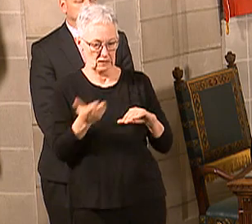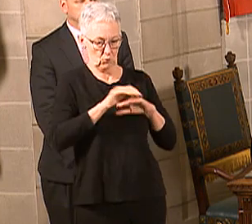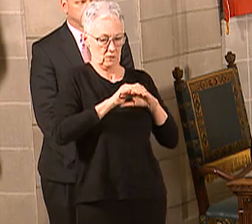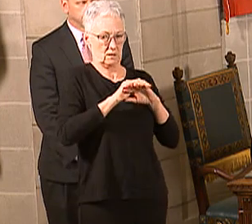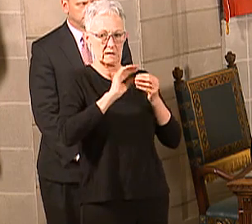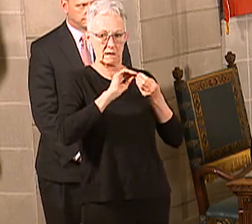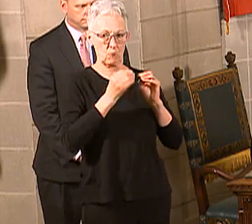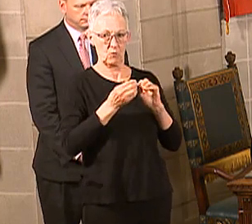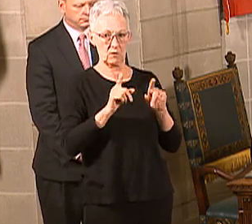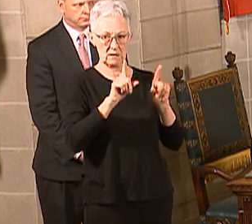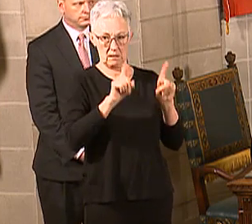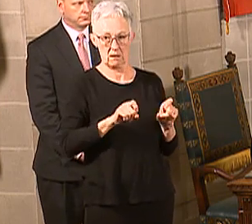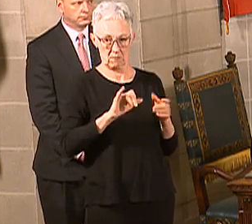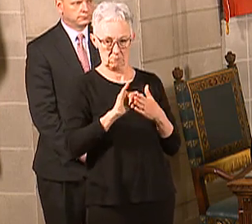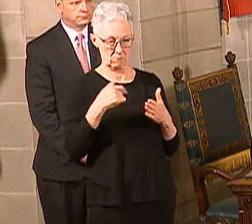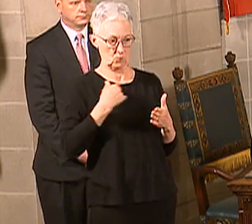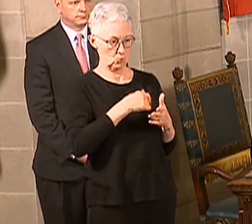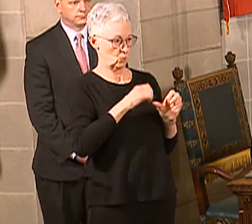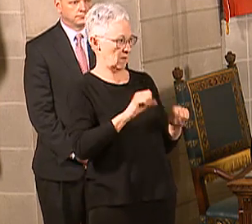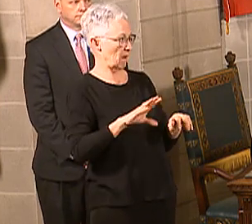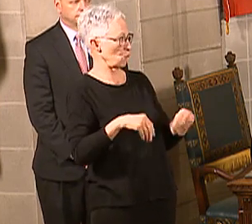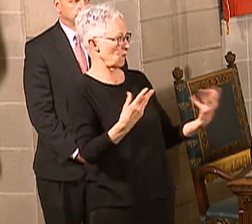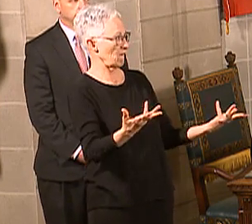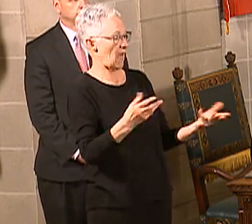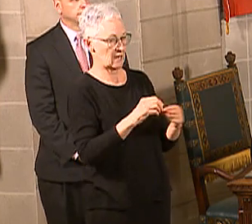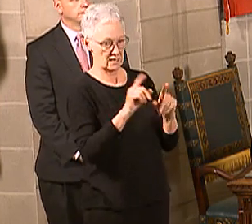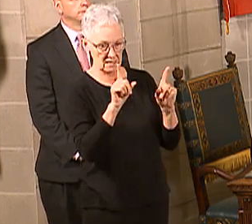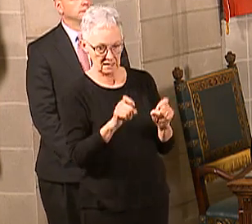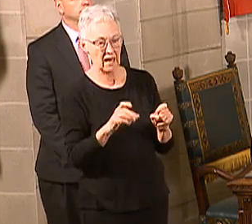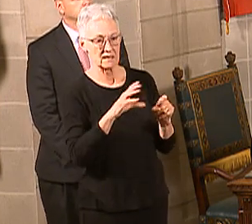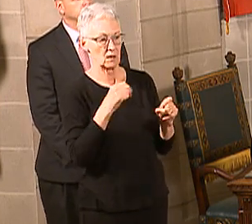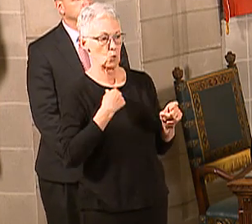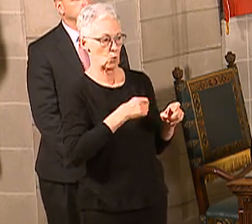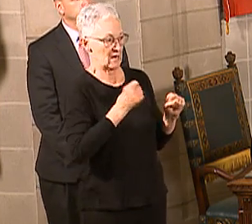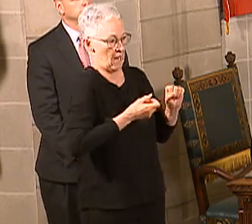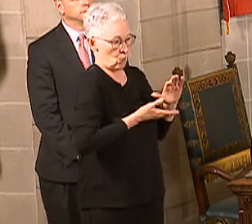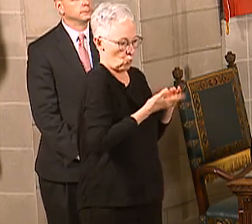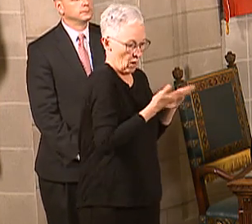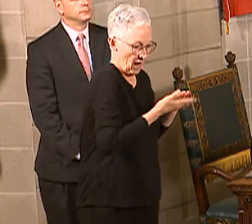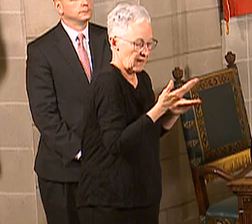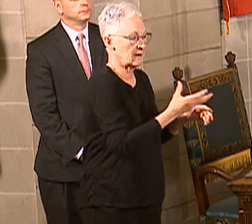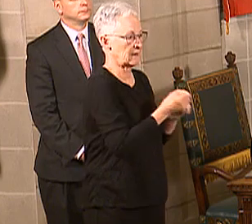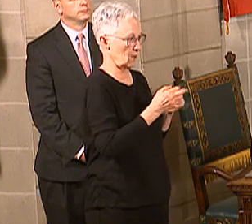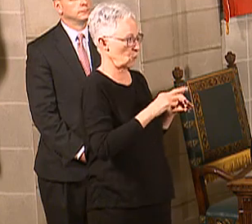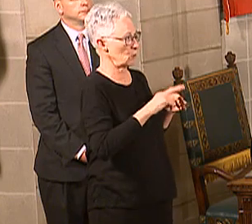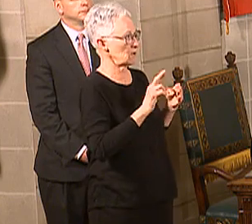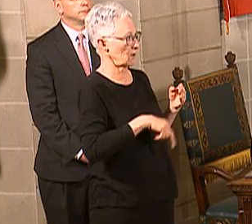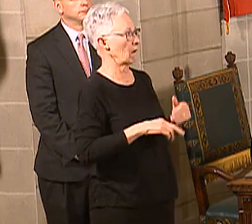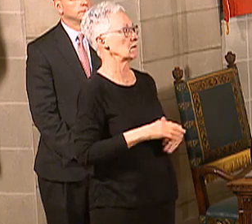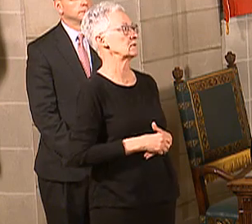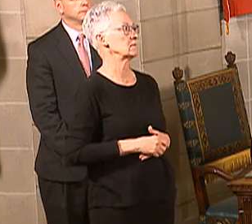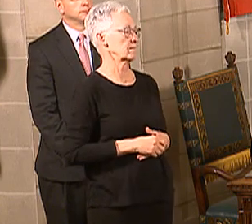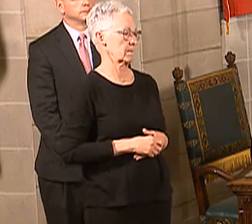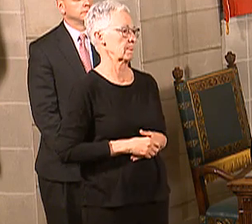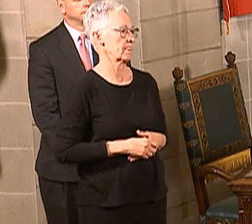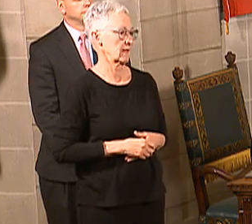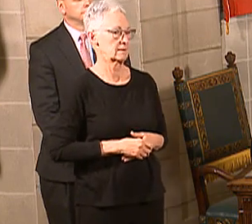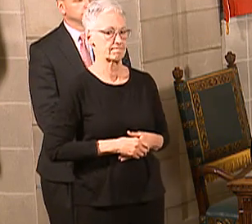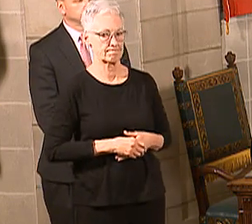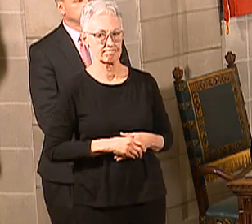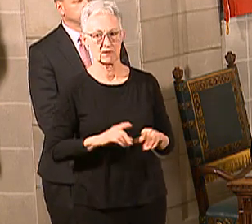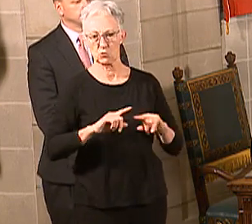I've talked to, you know, I mentioned, I think, already talking to Tom Polin, the CEO of BD, that they've got a testing regime in place.